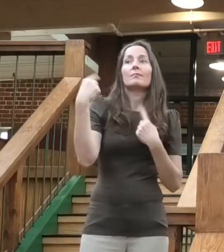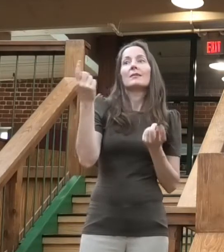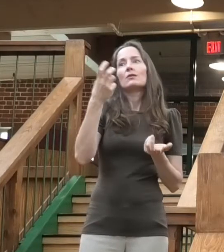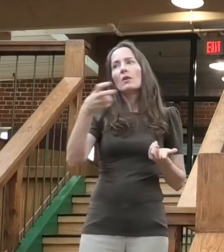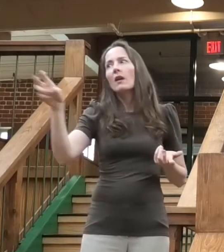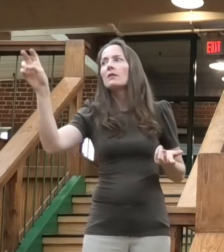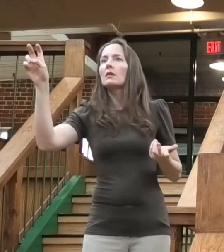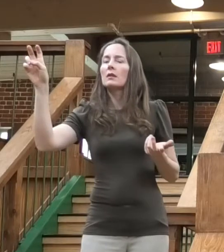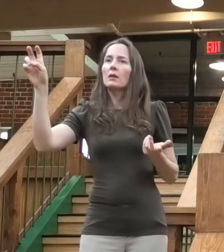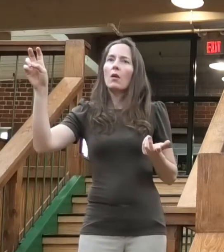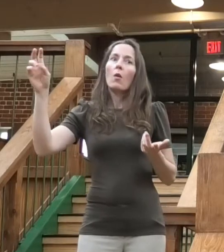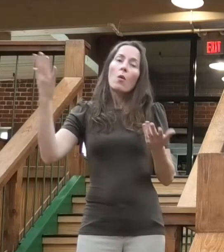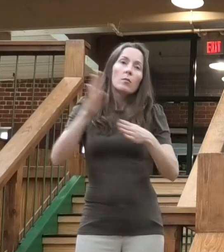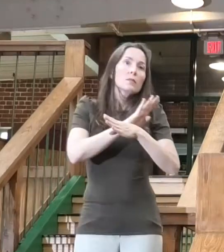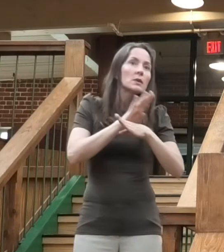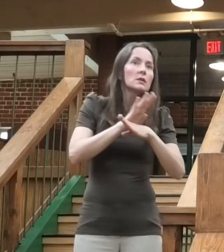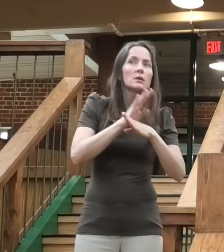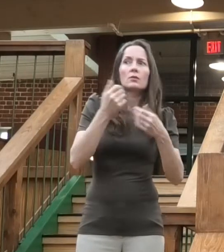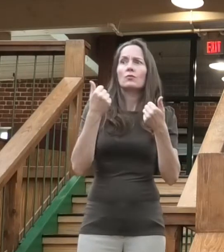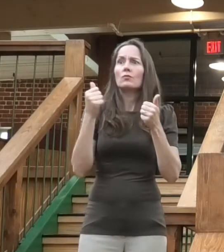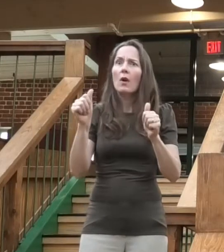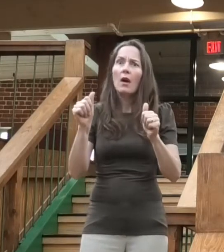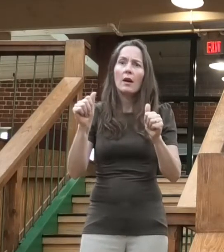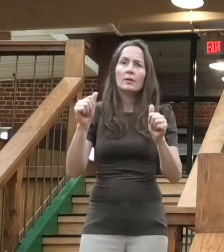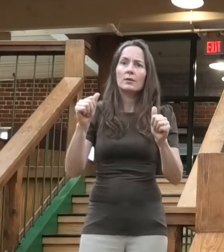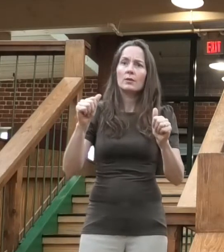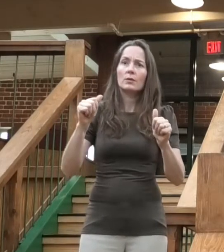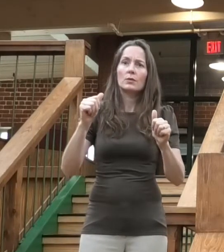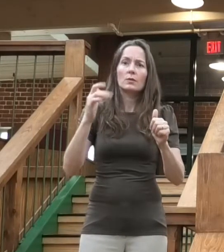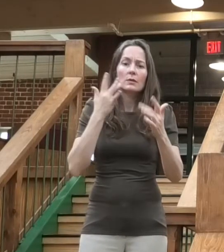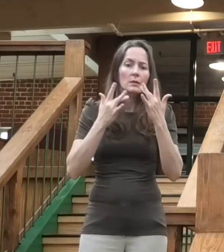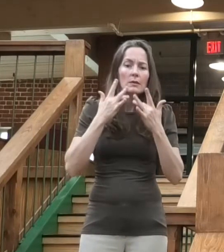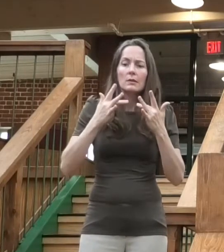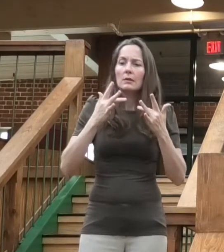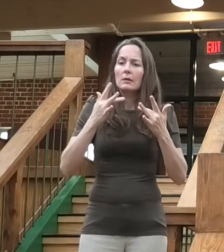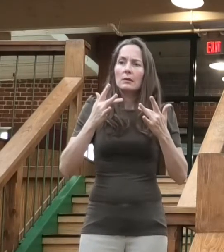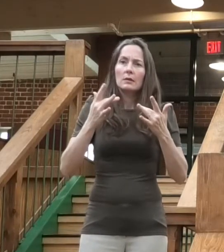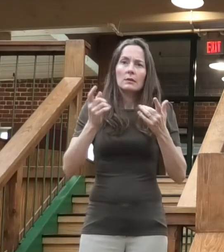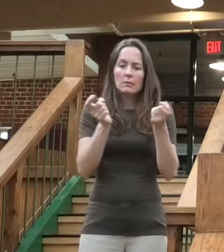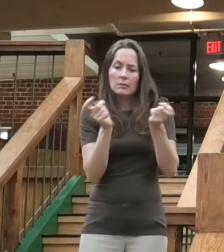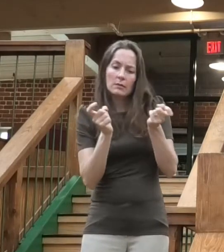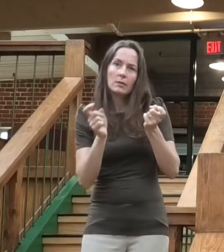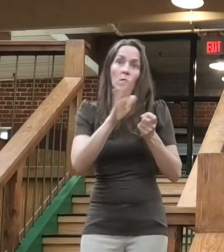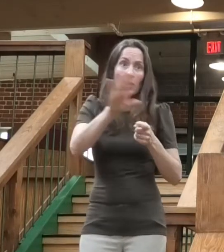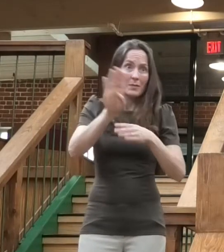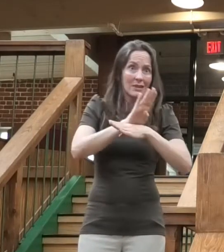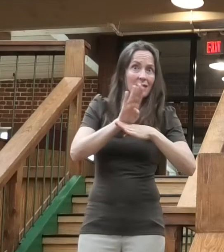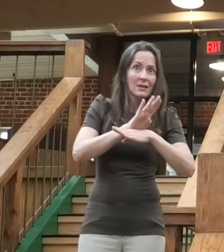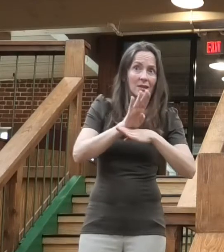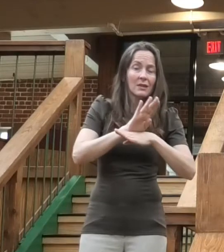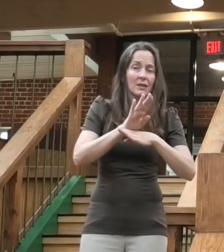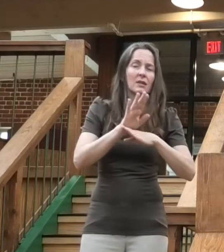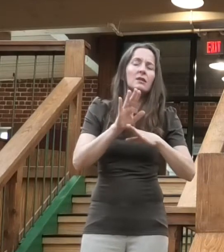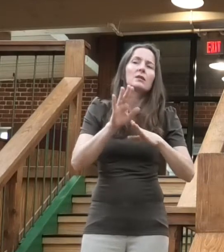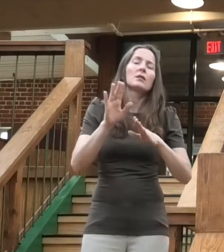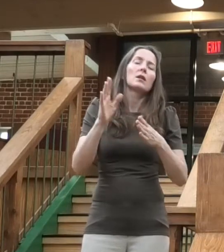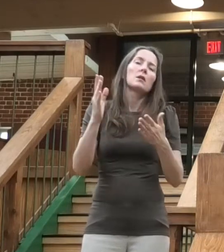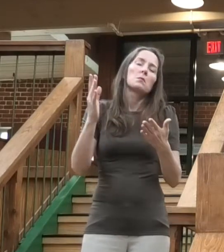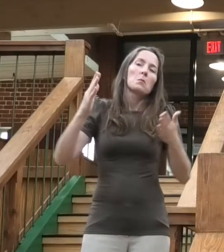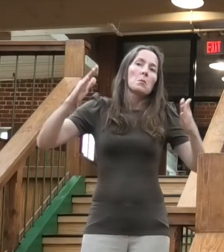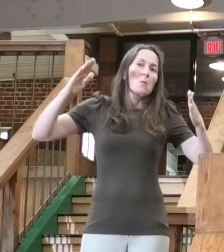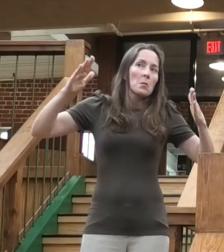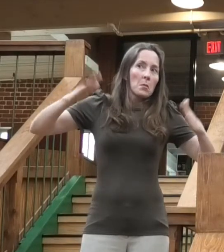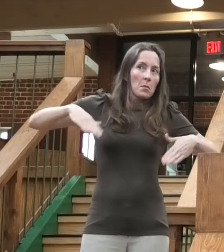reopened. So for today, tomorrow, and Friday, we are reopening